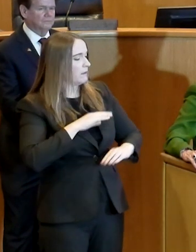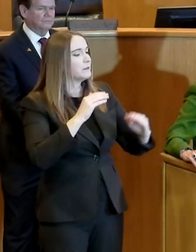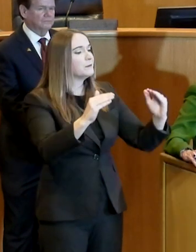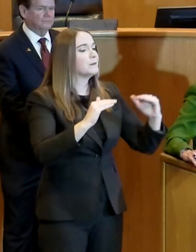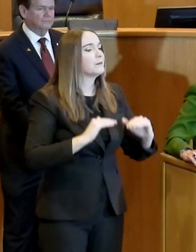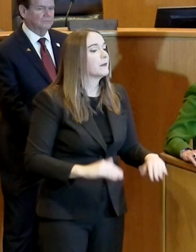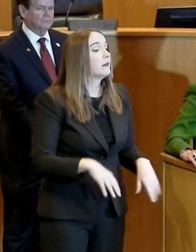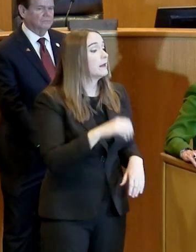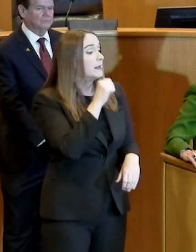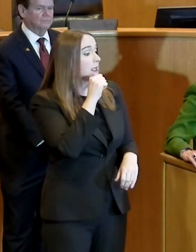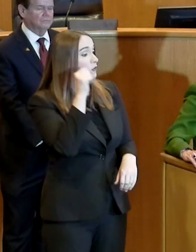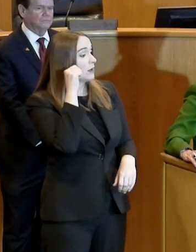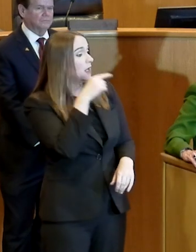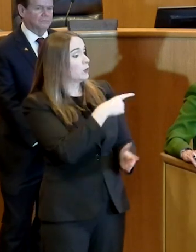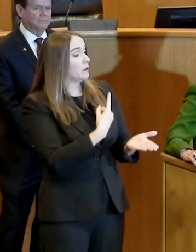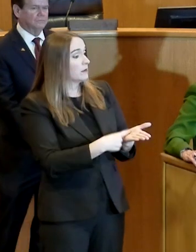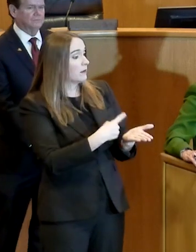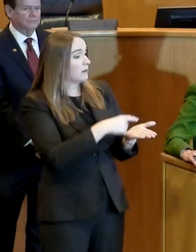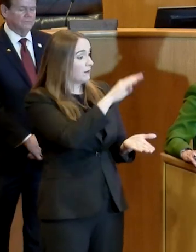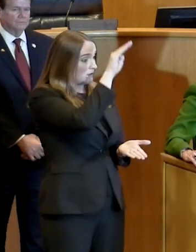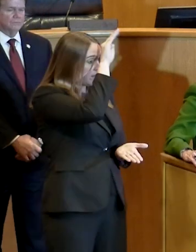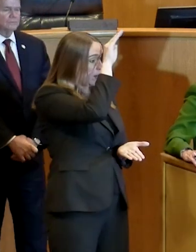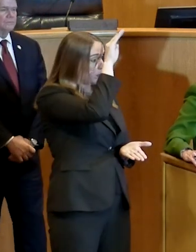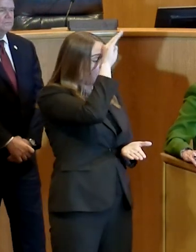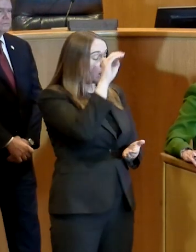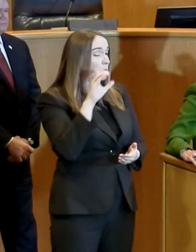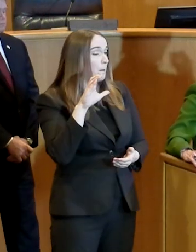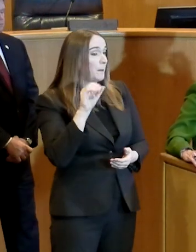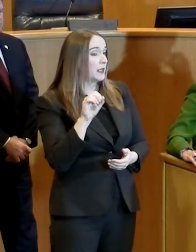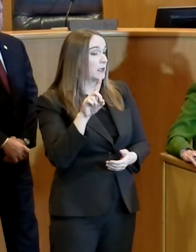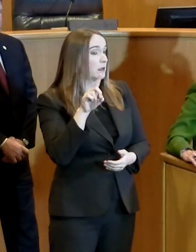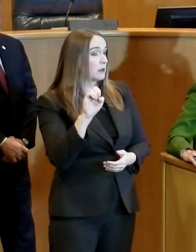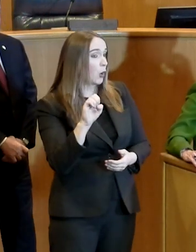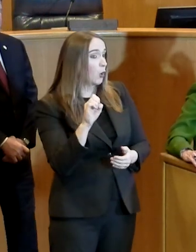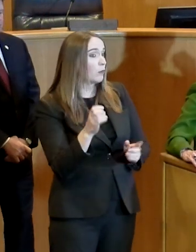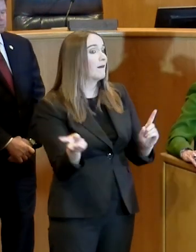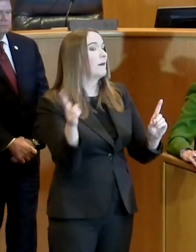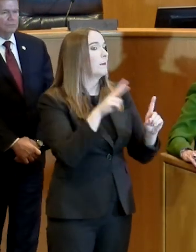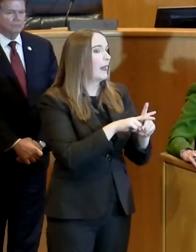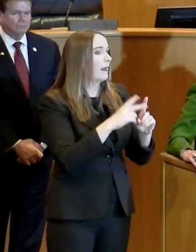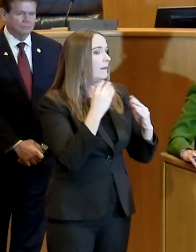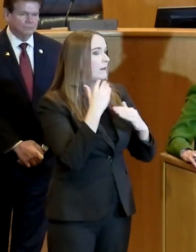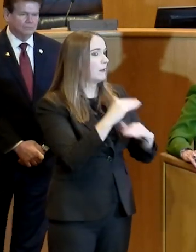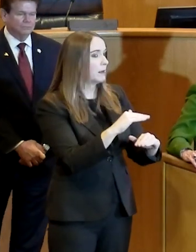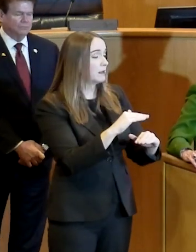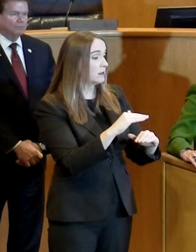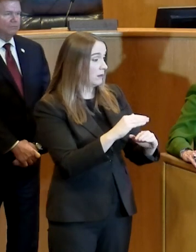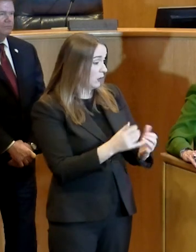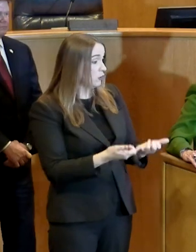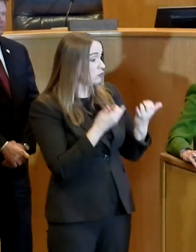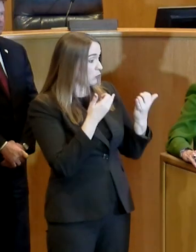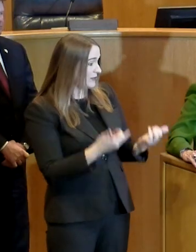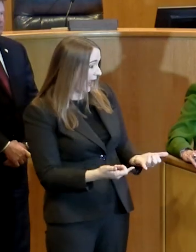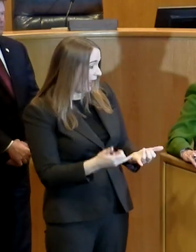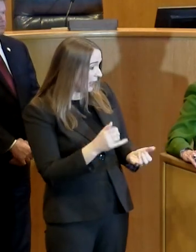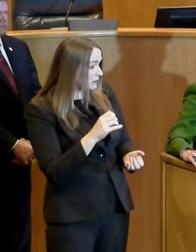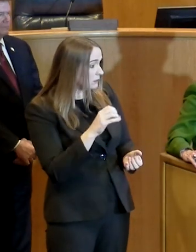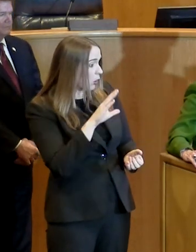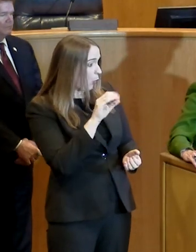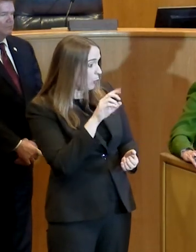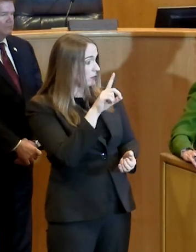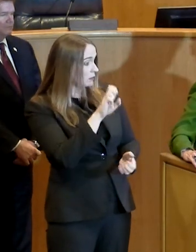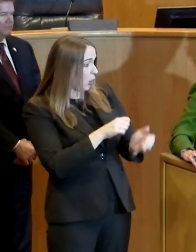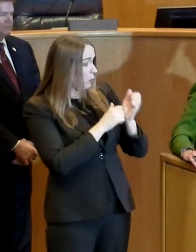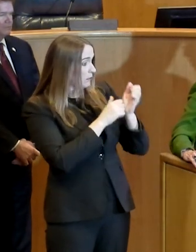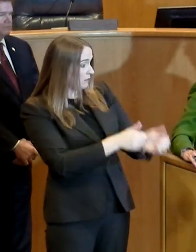about fire department code actually doing enforcement with some of these limits. Yeah. Was that done today? Did it need to be enforced anywhere?